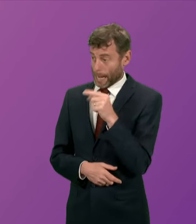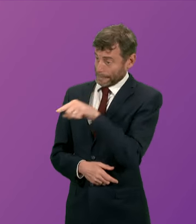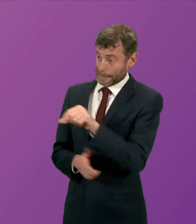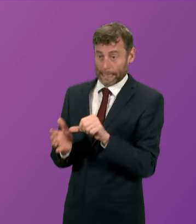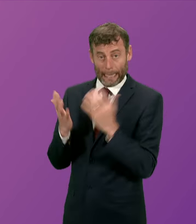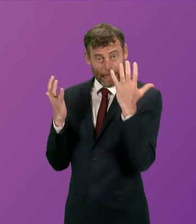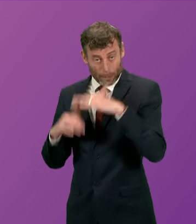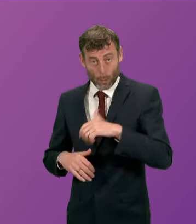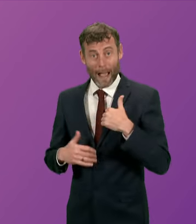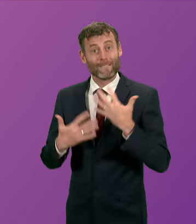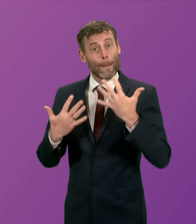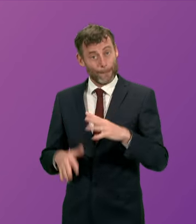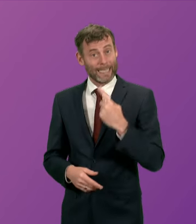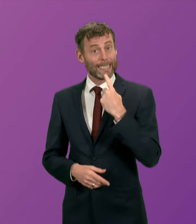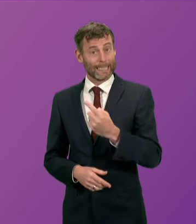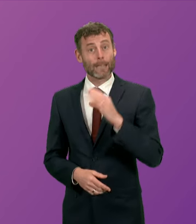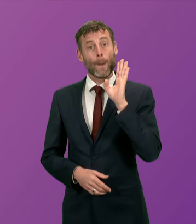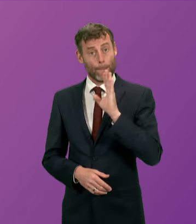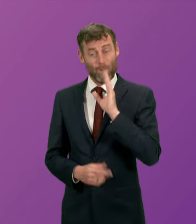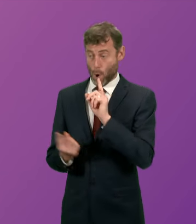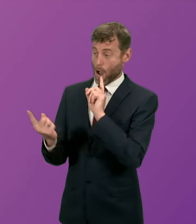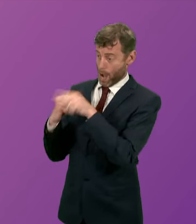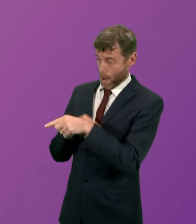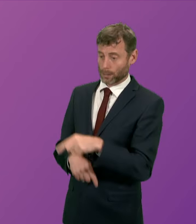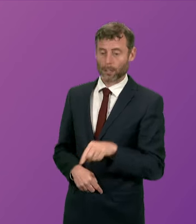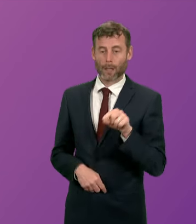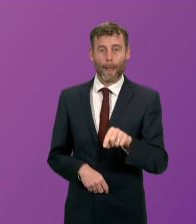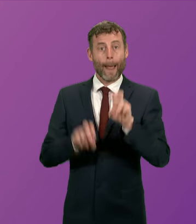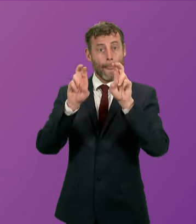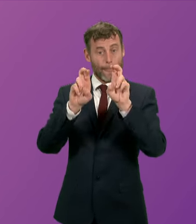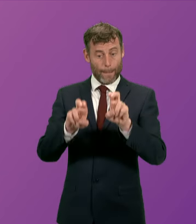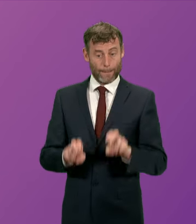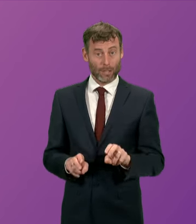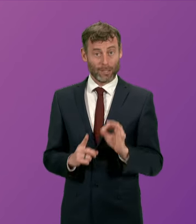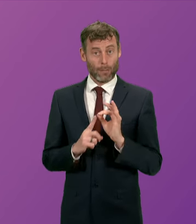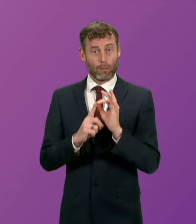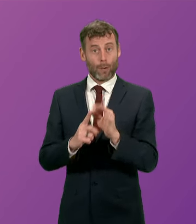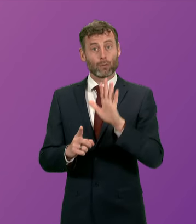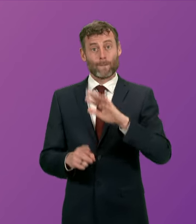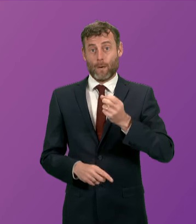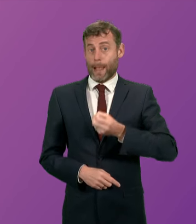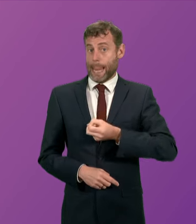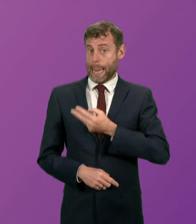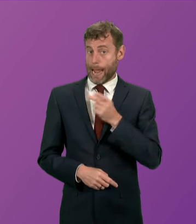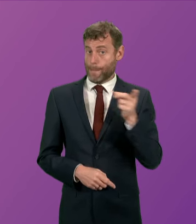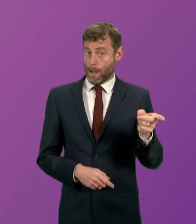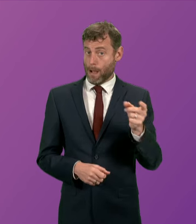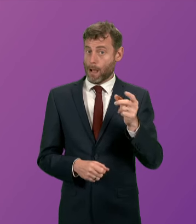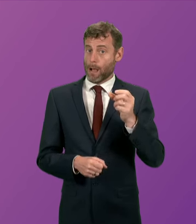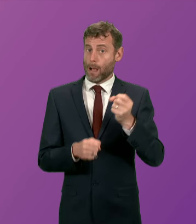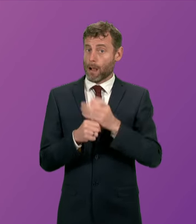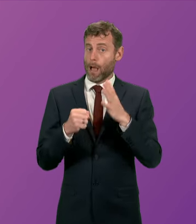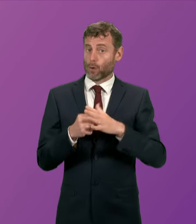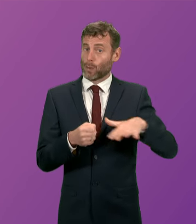in previous answers that had the budget proposals of the Labour Party been accepted by Glasgow City Council the